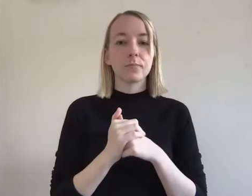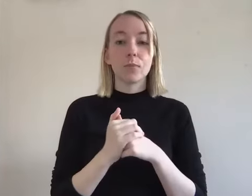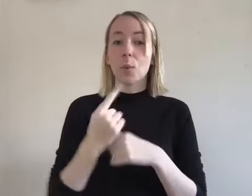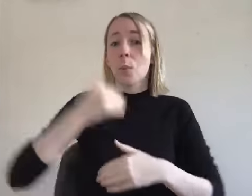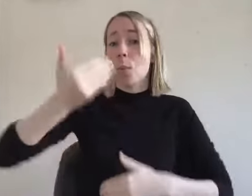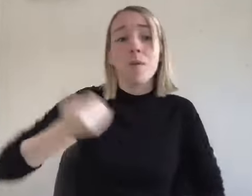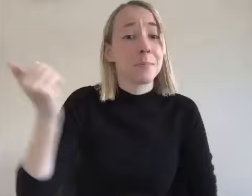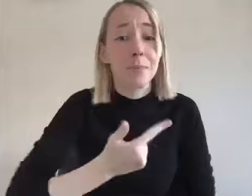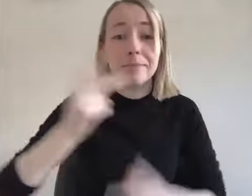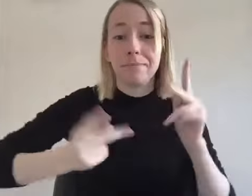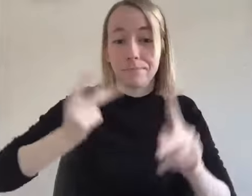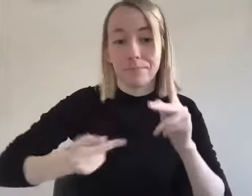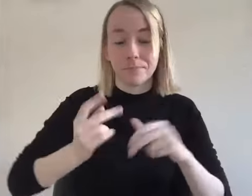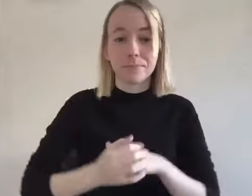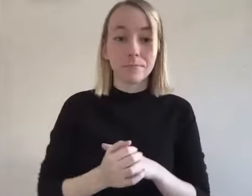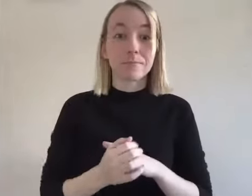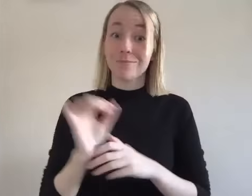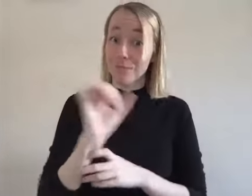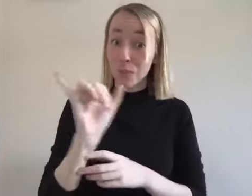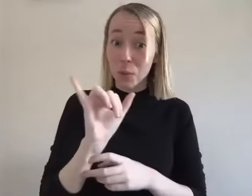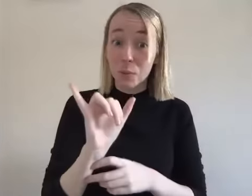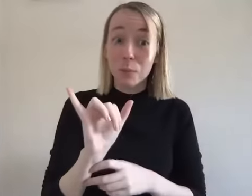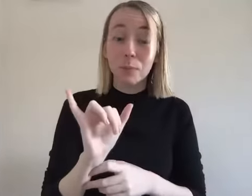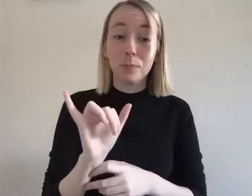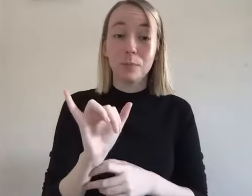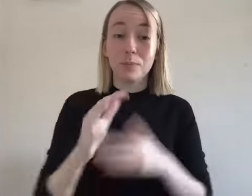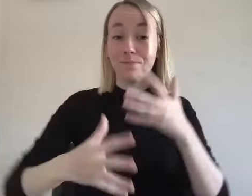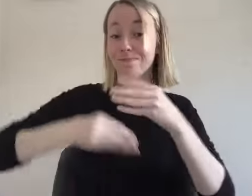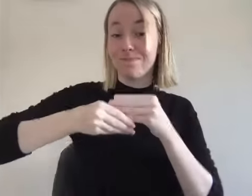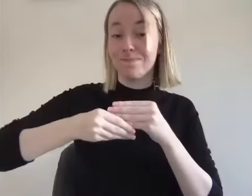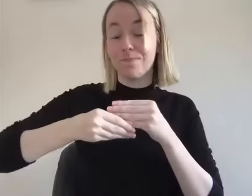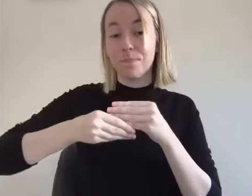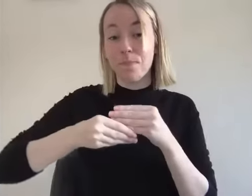we we welcome everybody and on top of that um